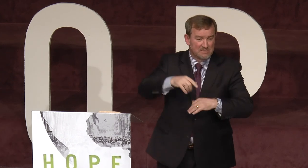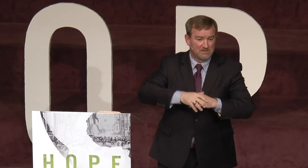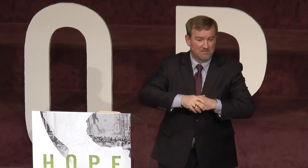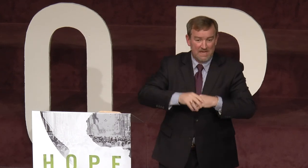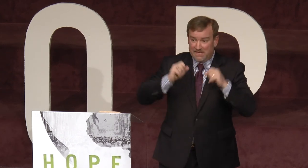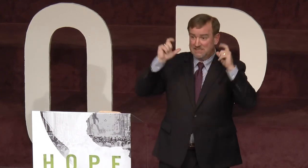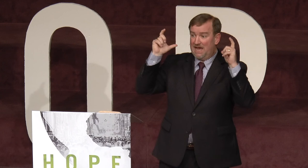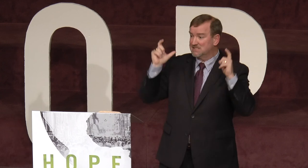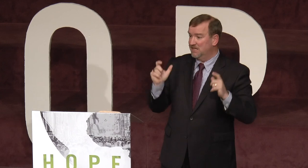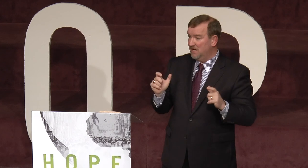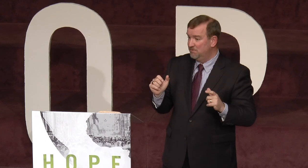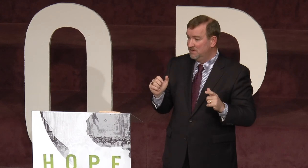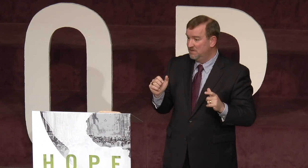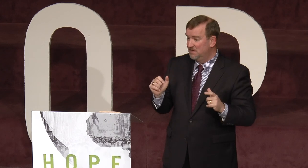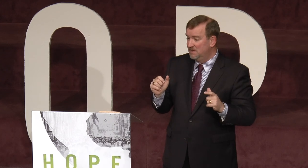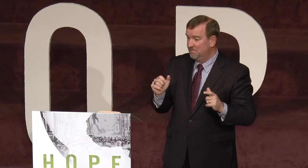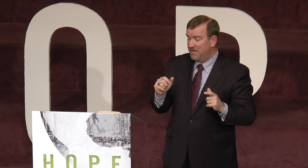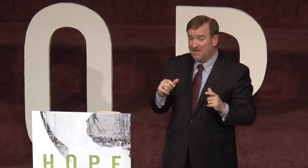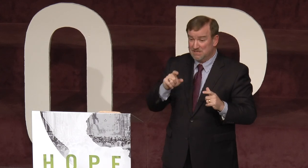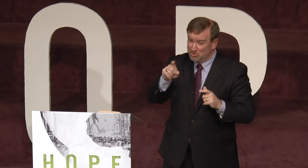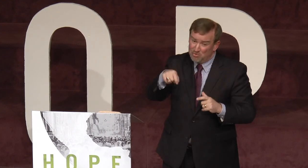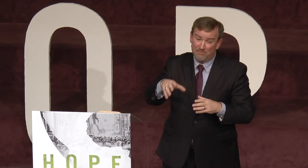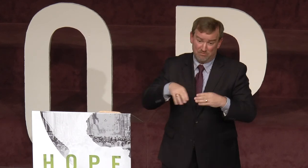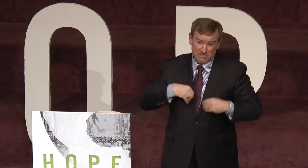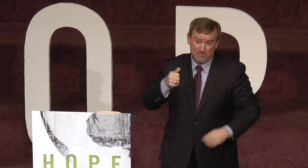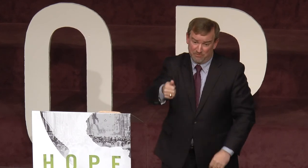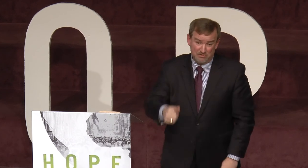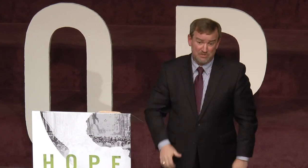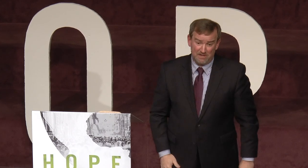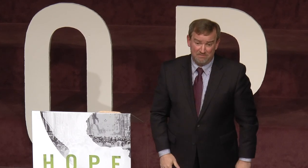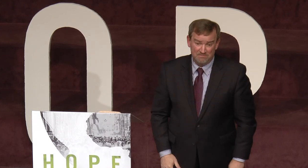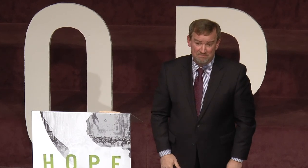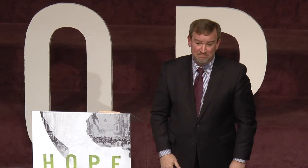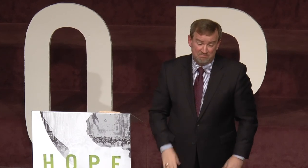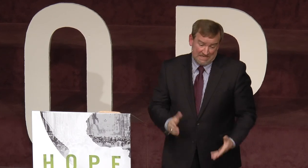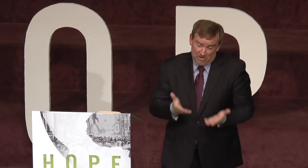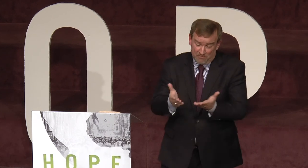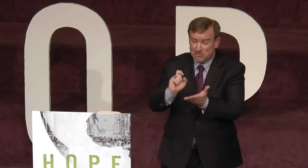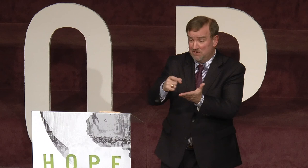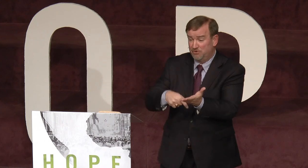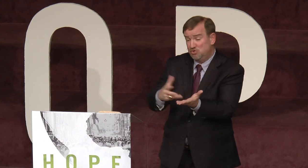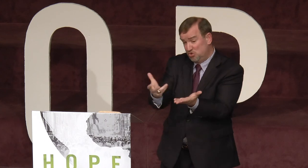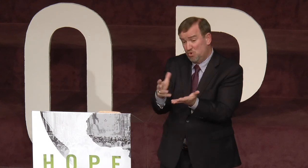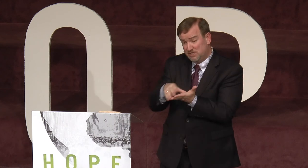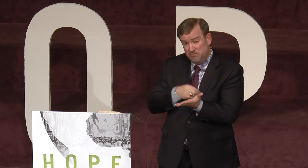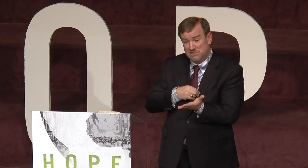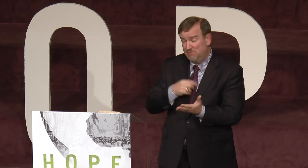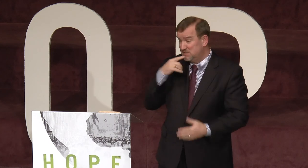it to him. And his eyes lit up. And I said, but you have to receive it for yourself. He offers a gift for you. Do you want to receive? He